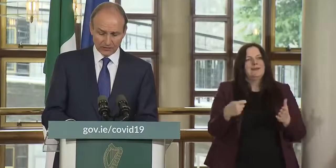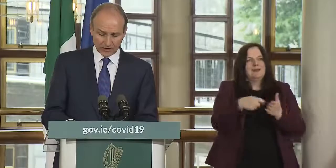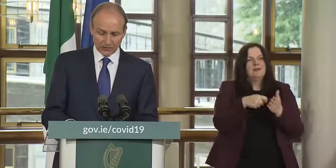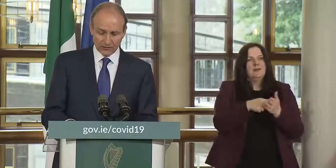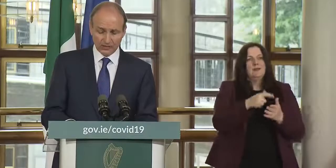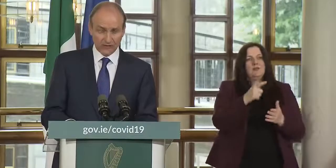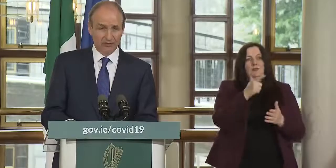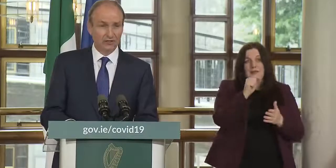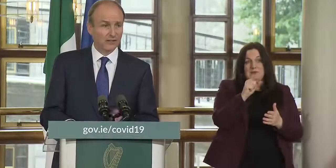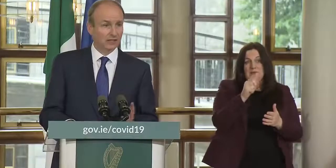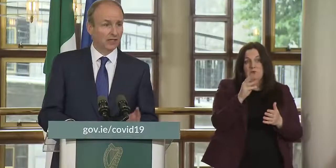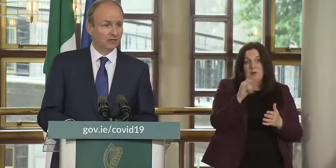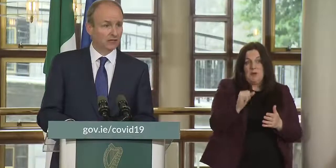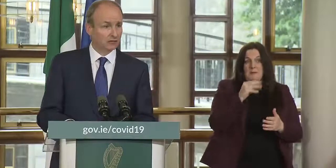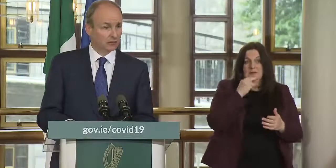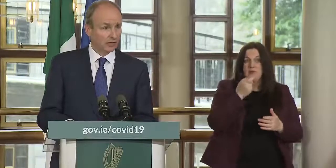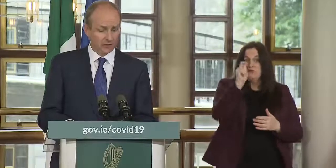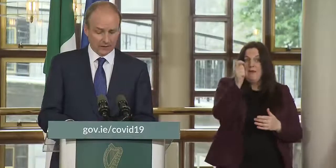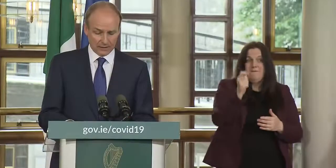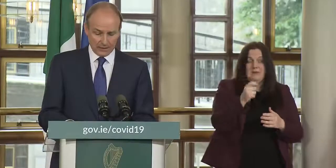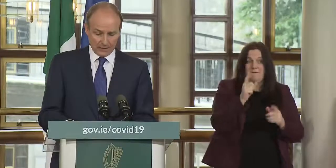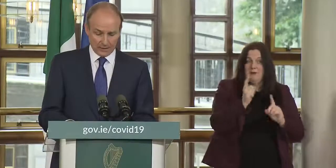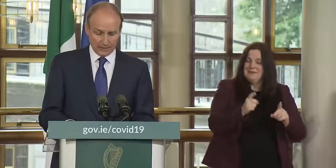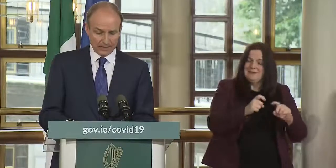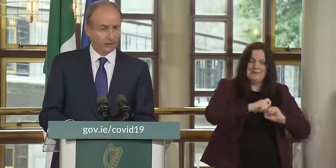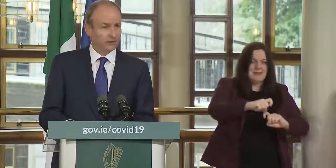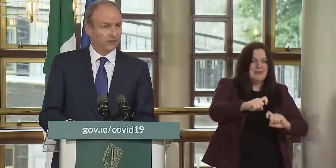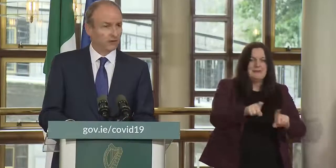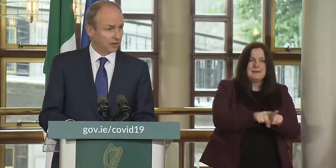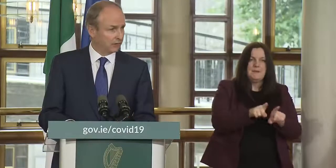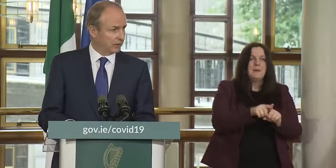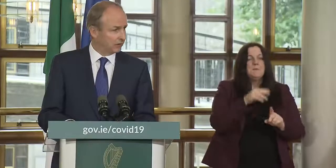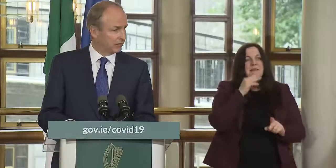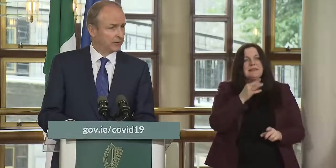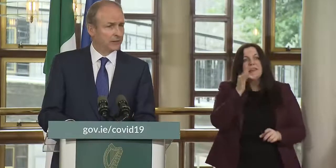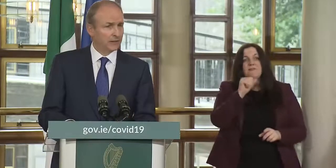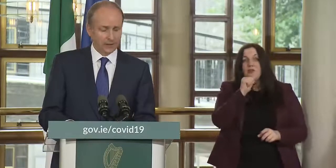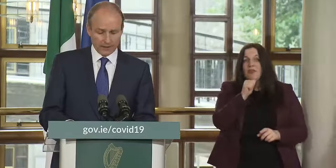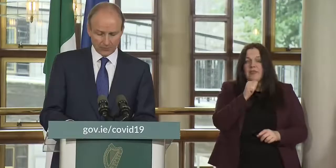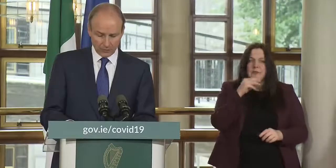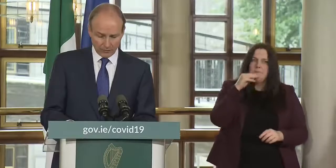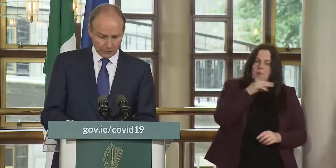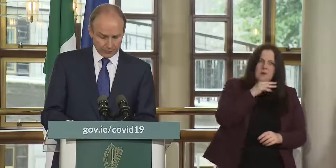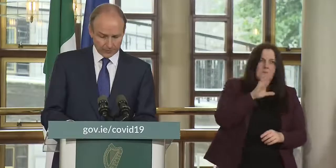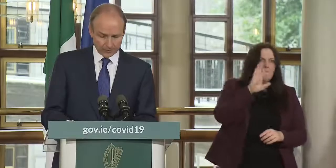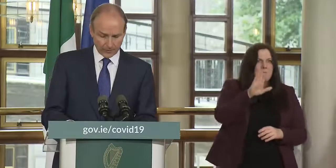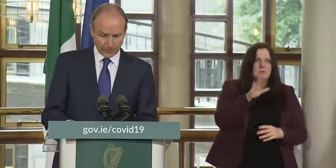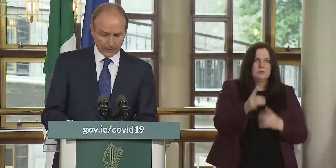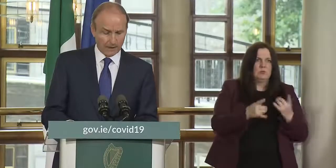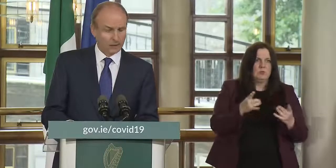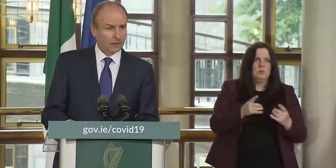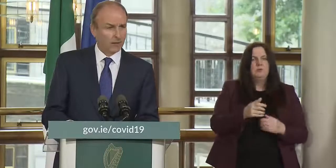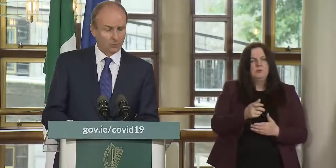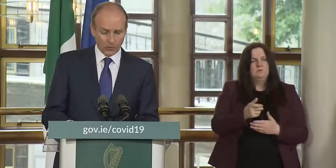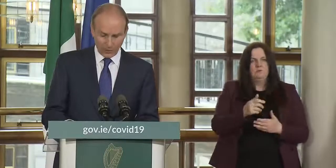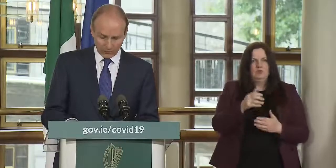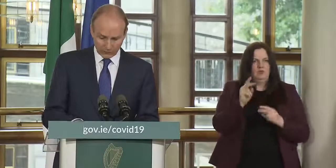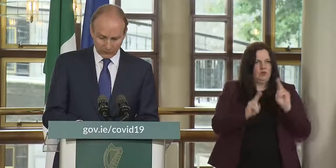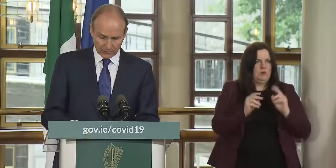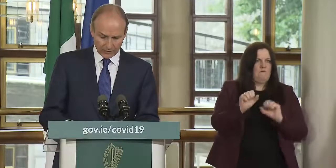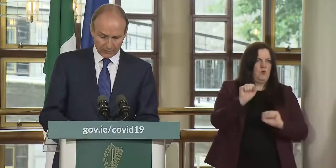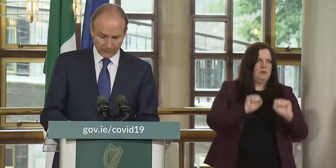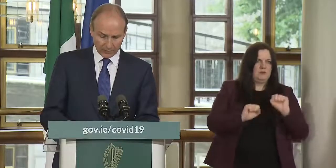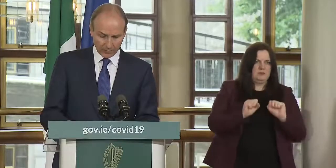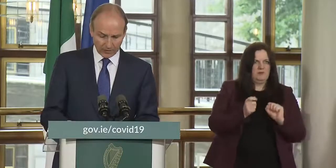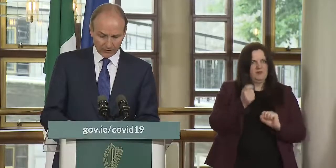which essentially is a non-essential travel is not advised and should be avoided we will